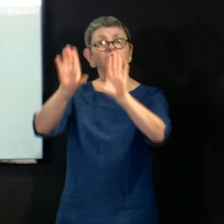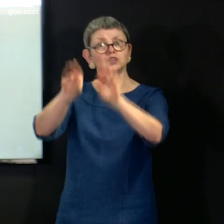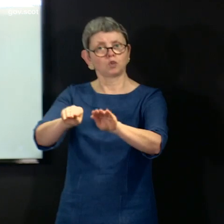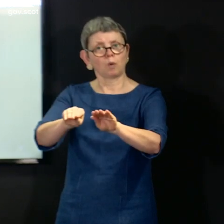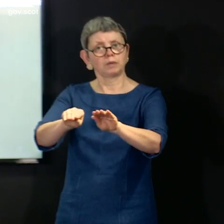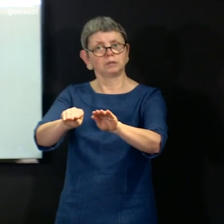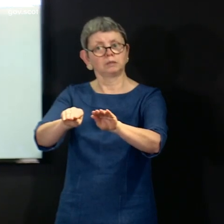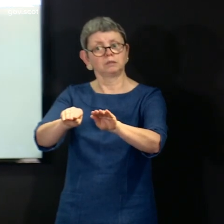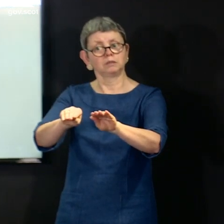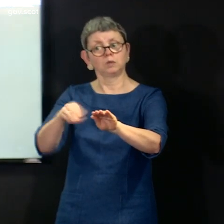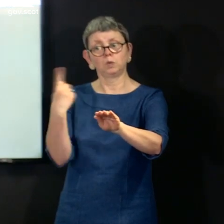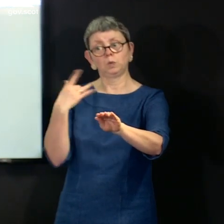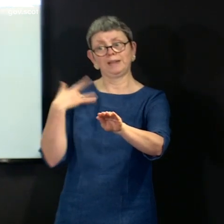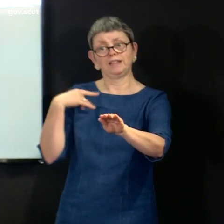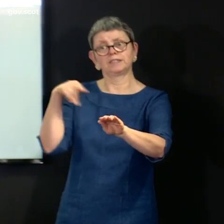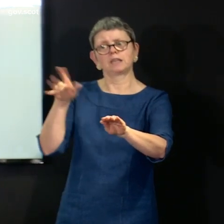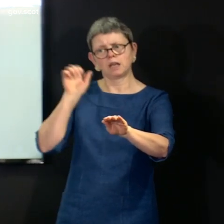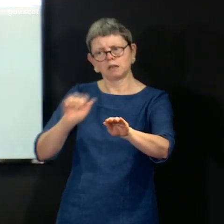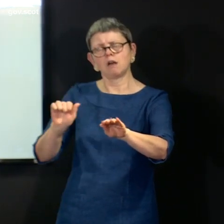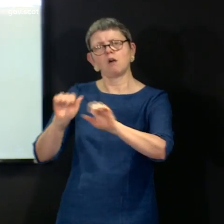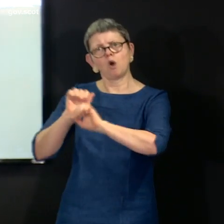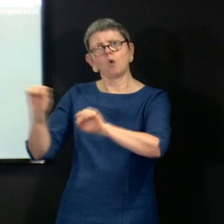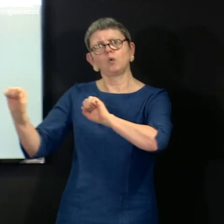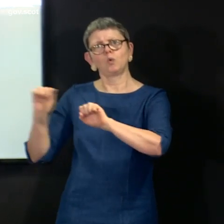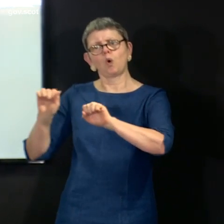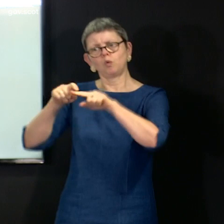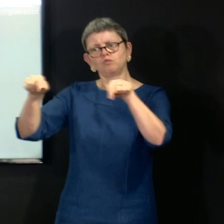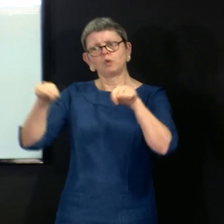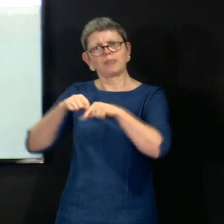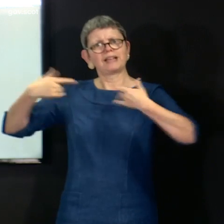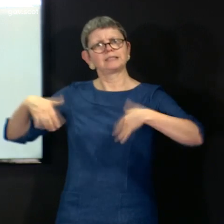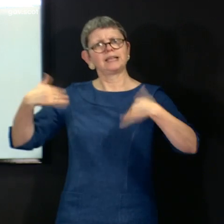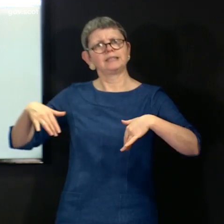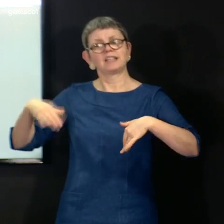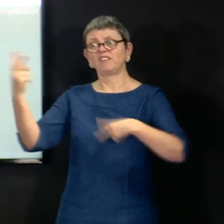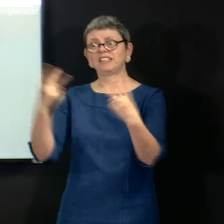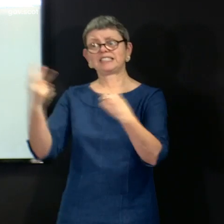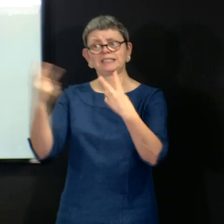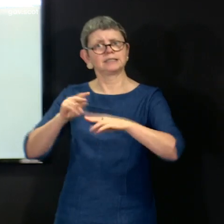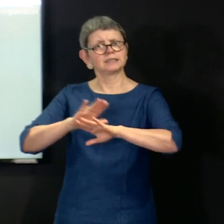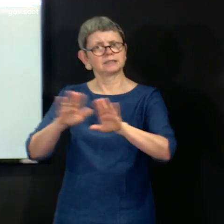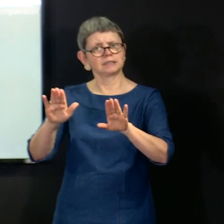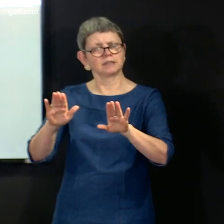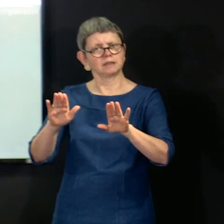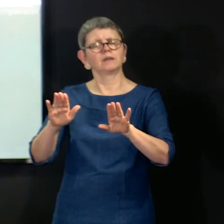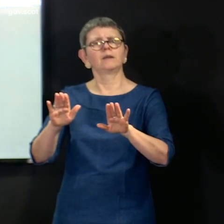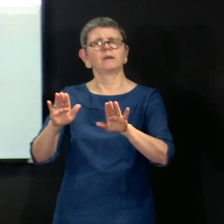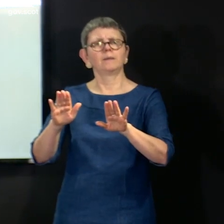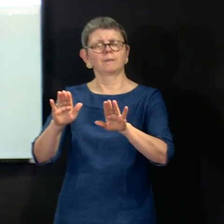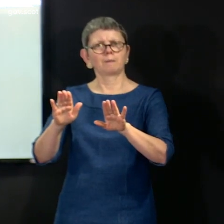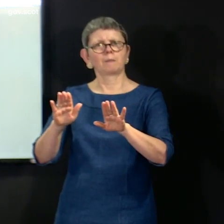rooms, and looked after in their own rooms, and visiting ending, except for the exemptions, one of which being